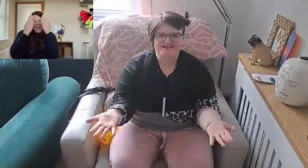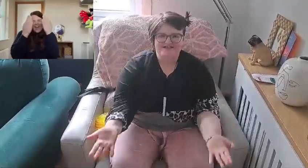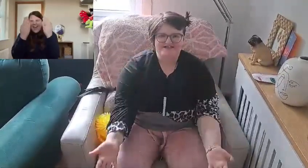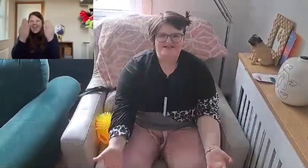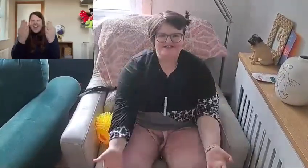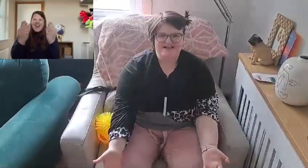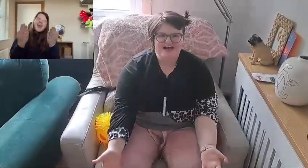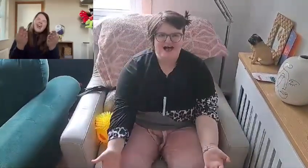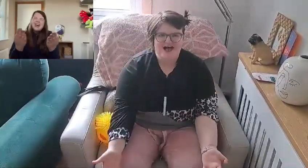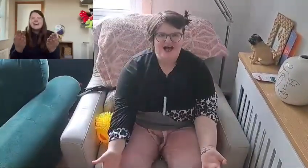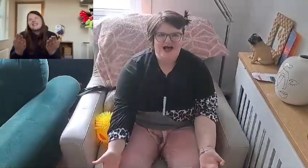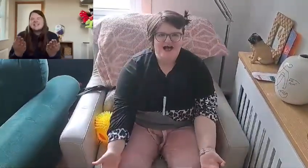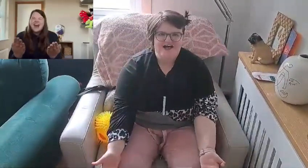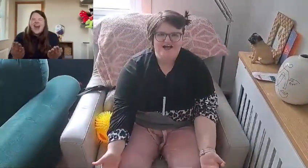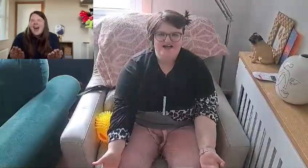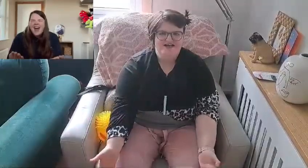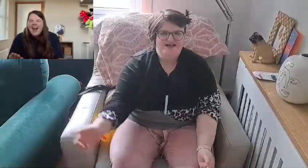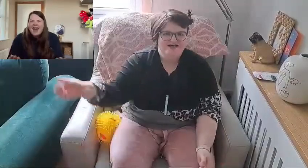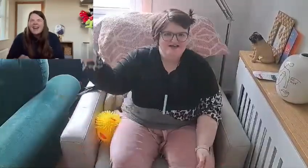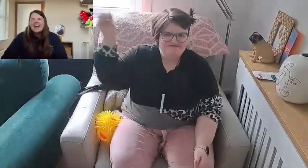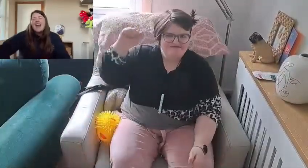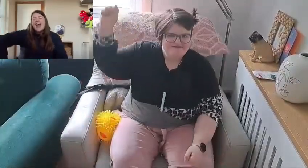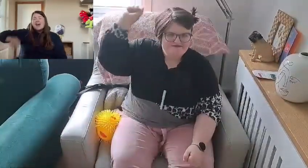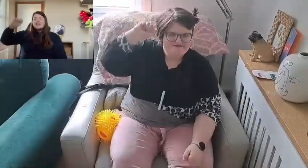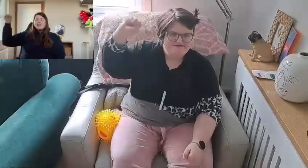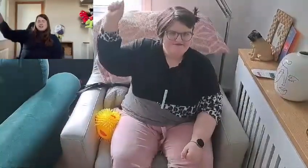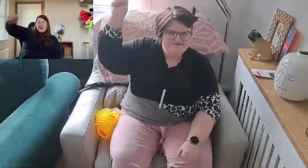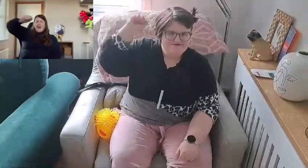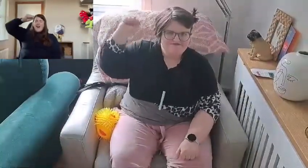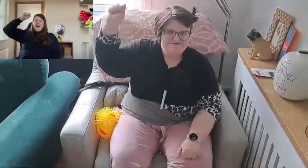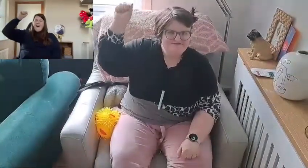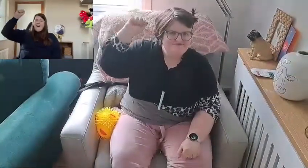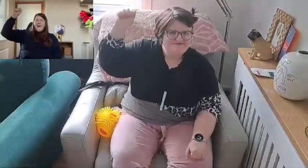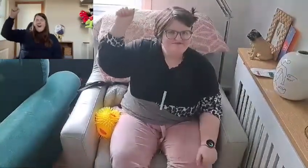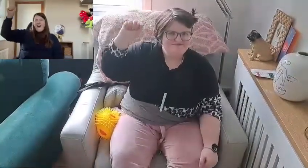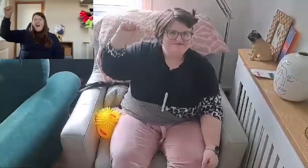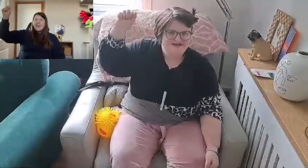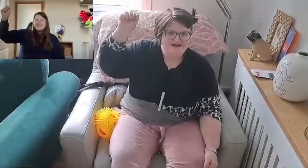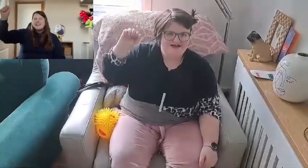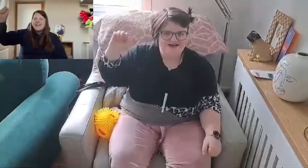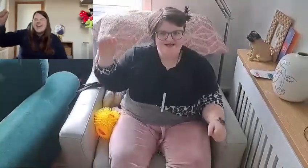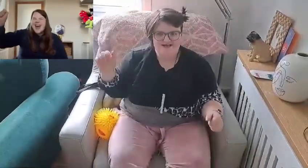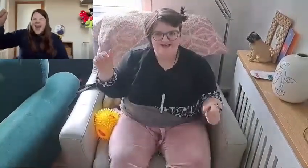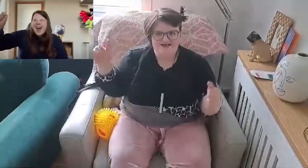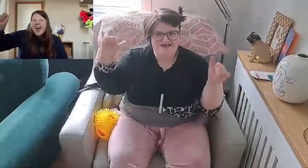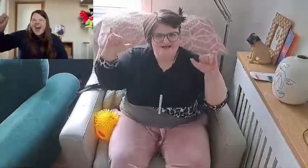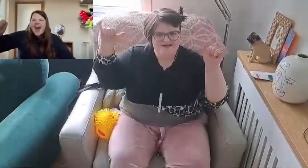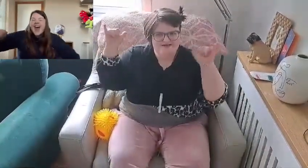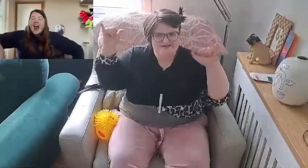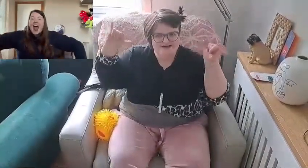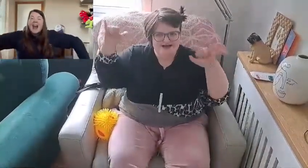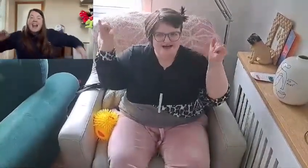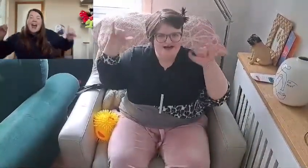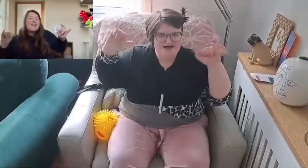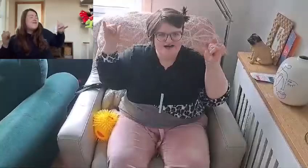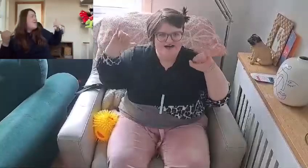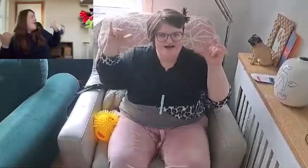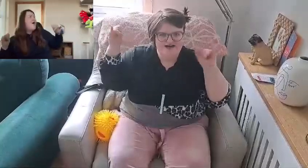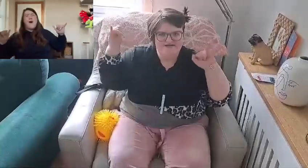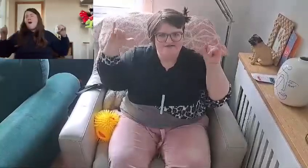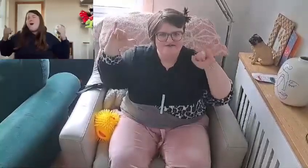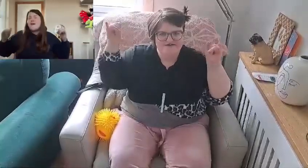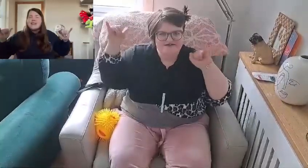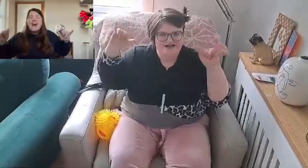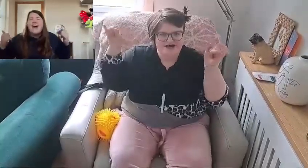let it shine, just on the night, like the